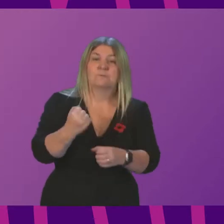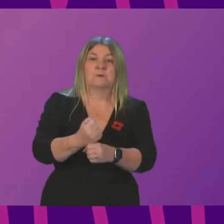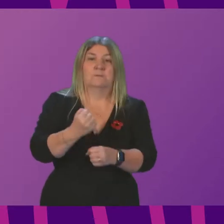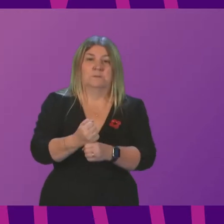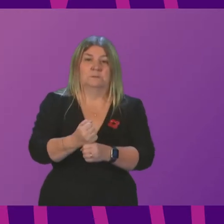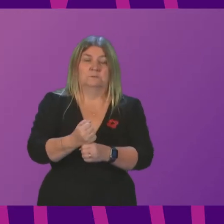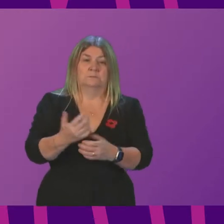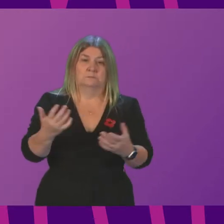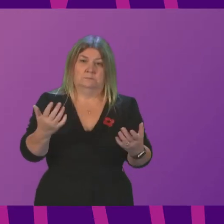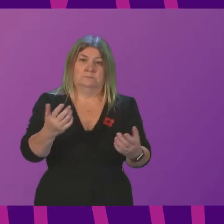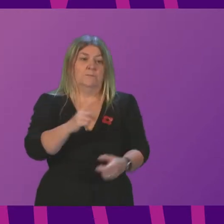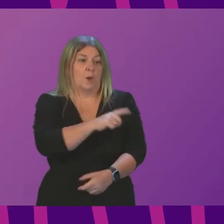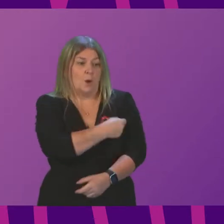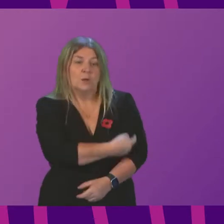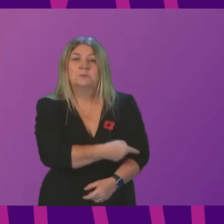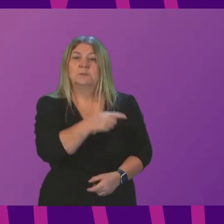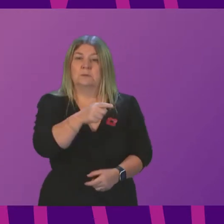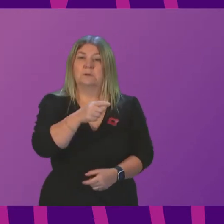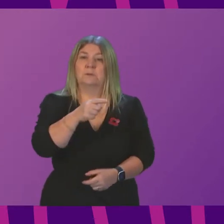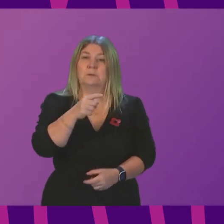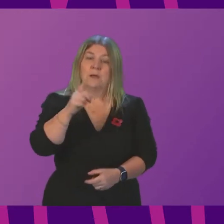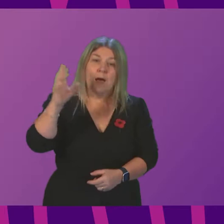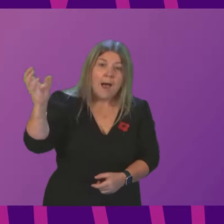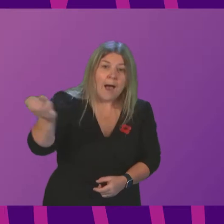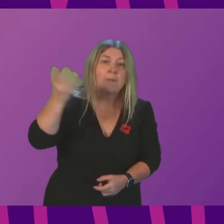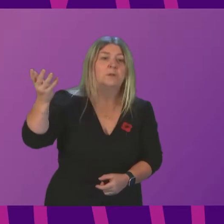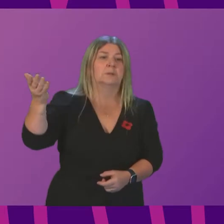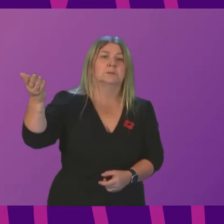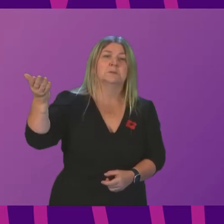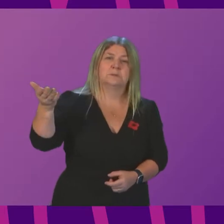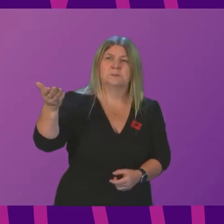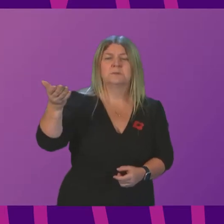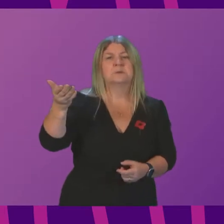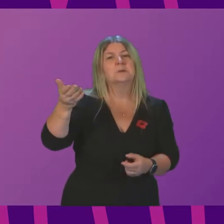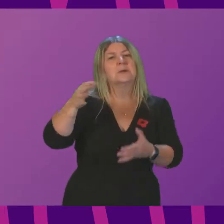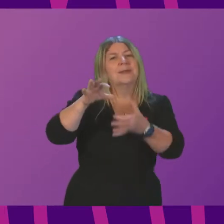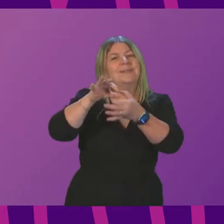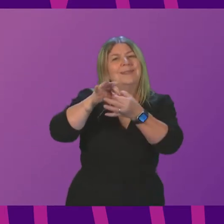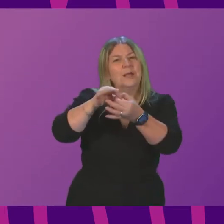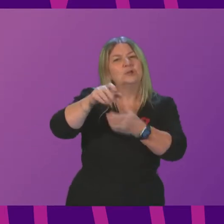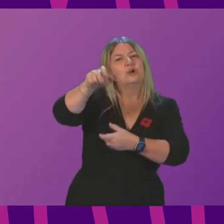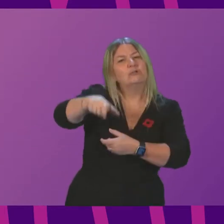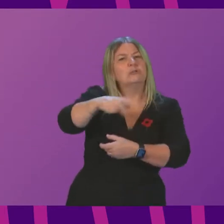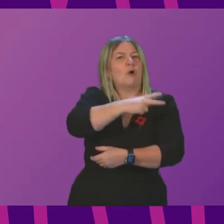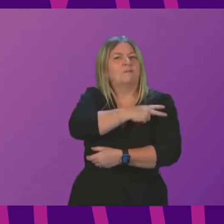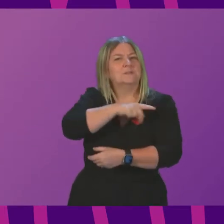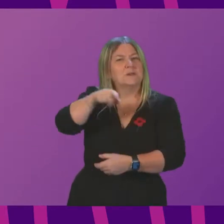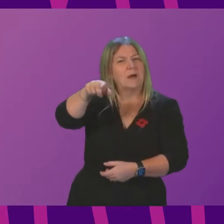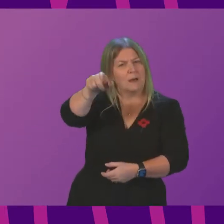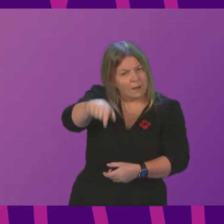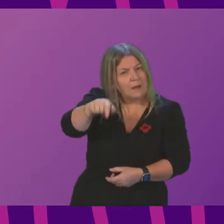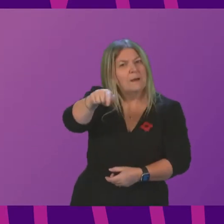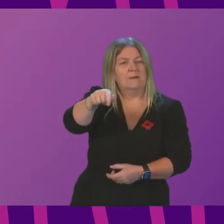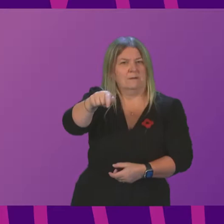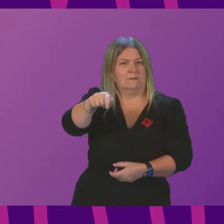in the hospital ambulance liaison officer service. It has proven to be effective in a number of parts of the country to improve the